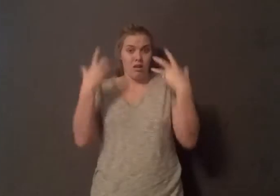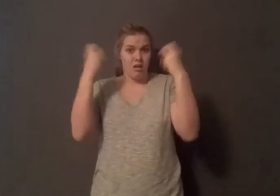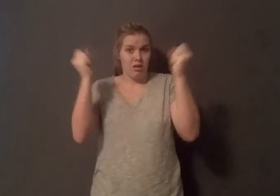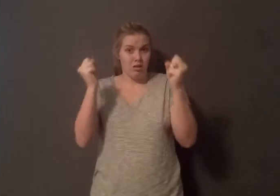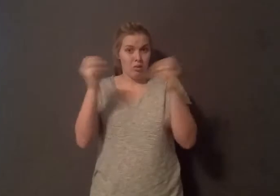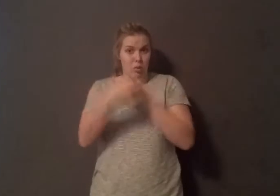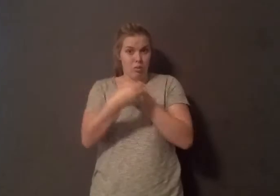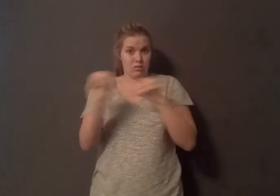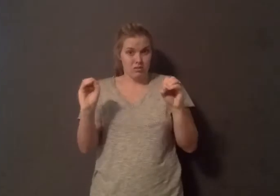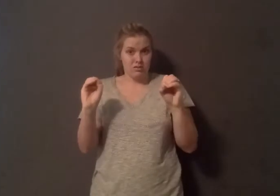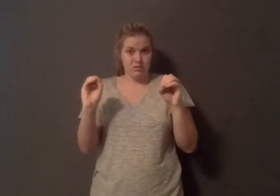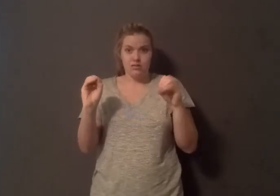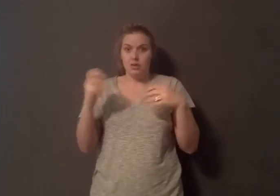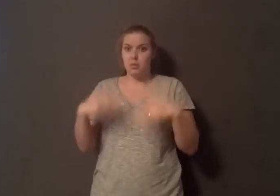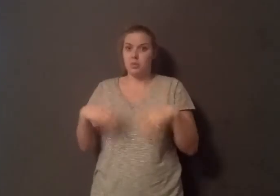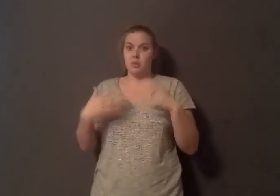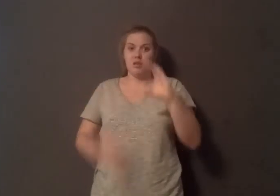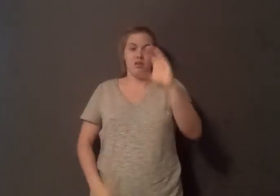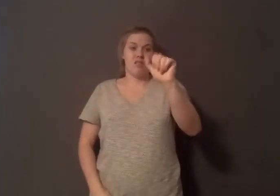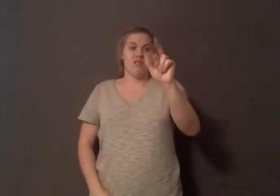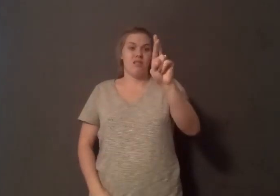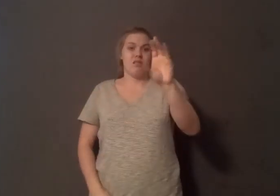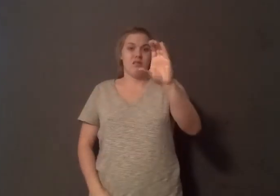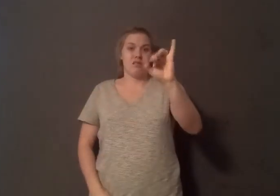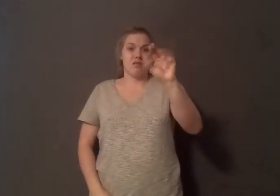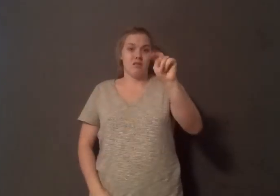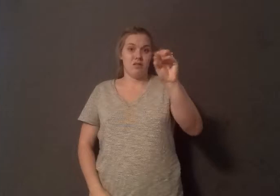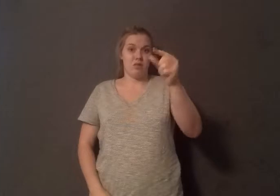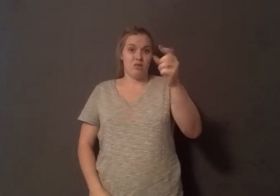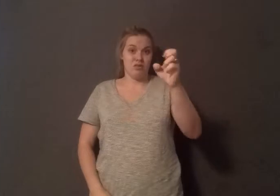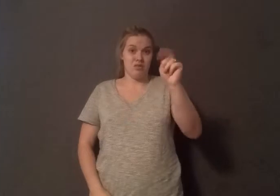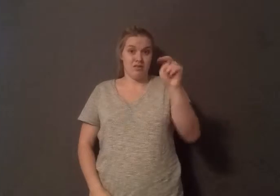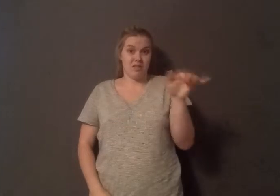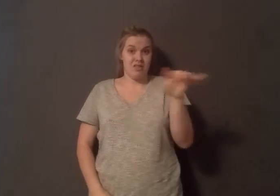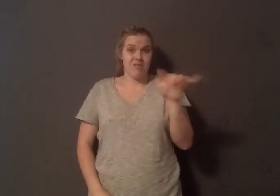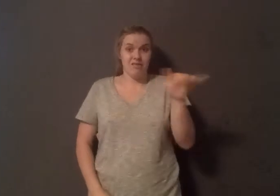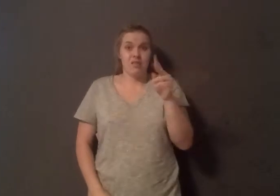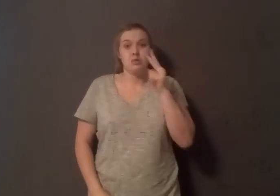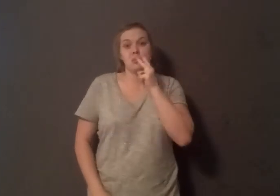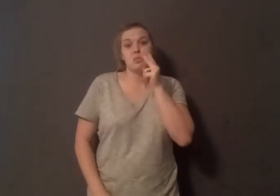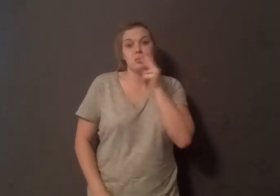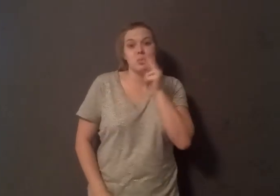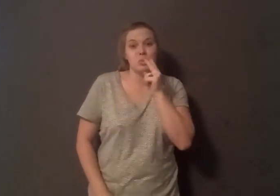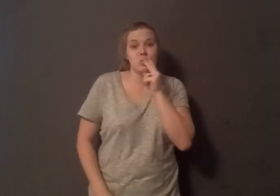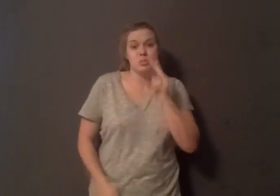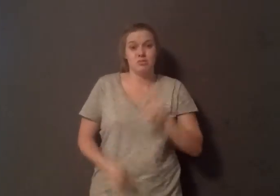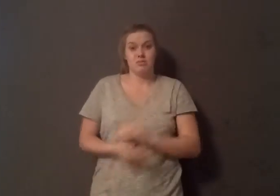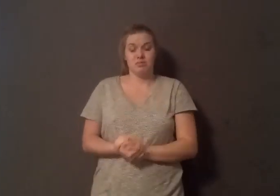one carcinogen. The same group as cigarettes, asbestos, and plutonium. And classifies red meat as a group